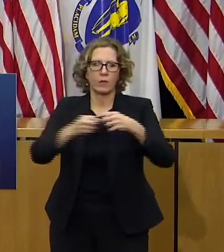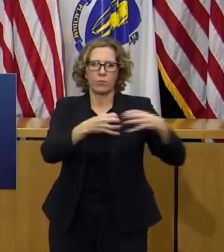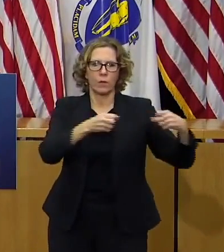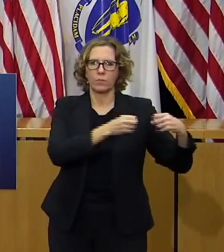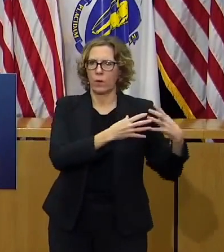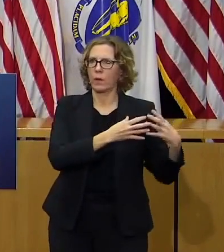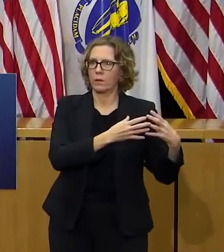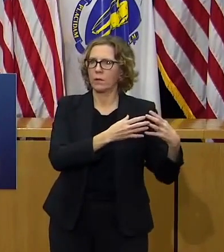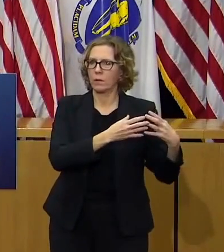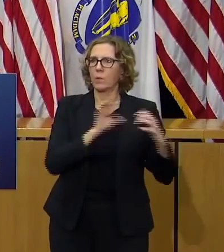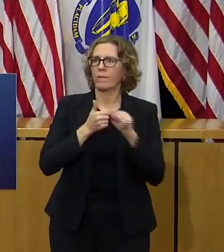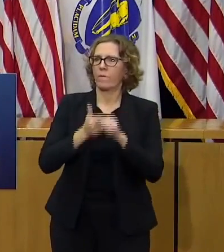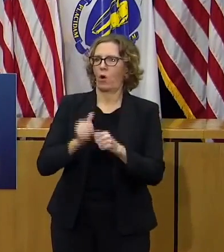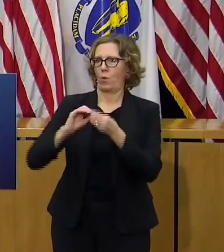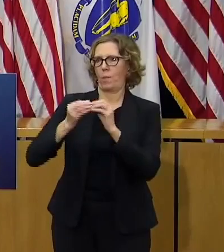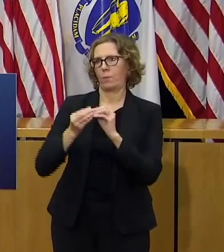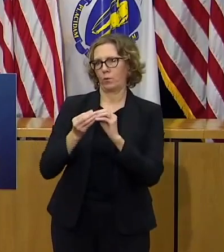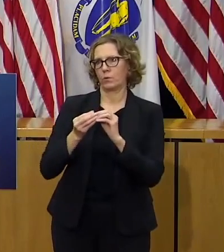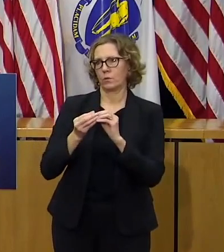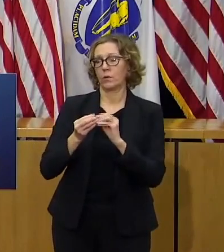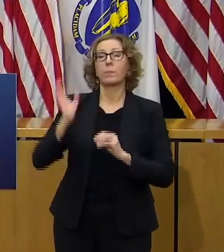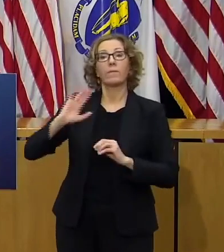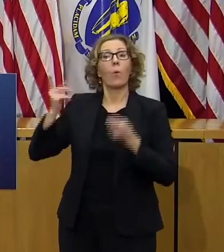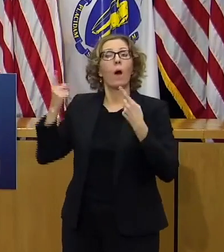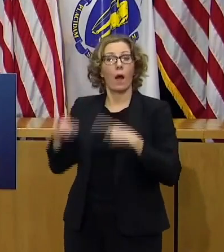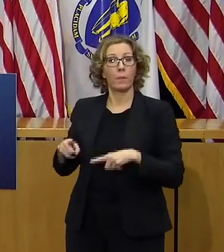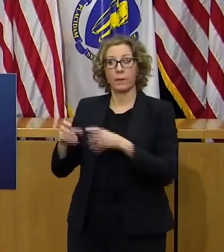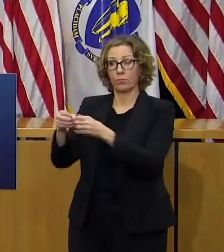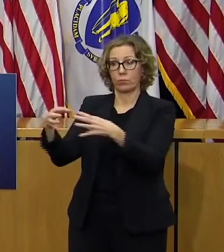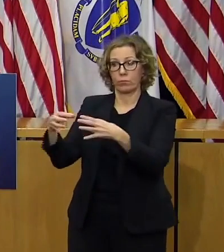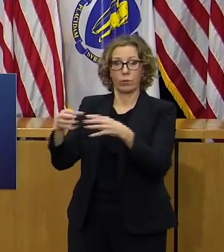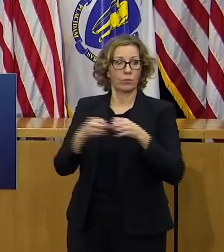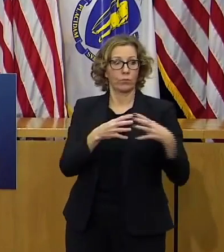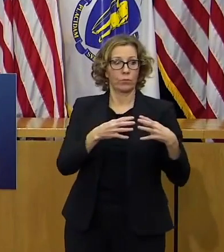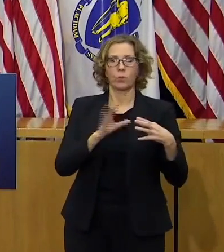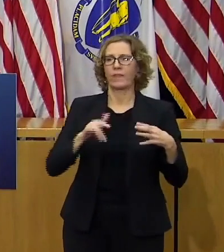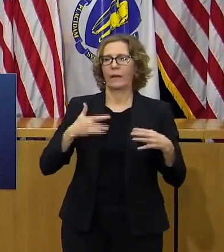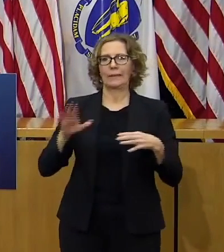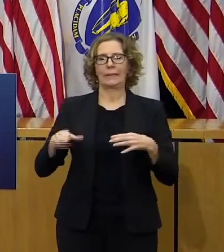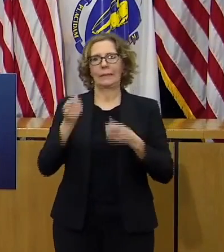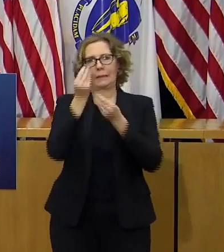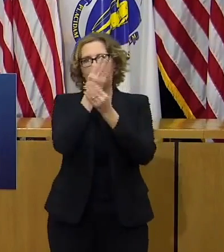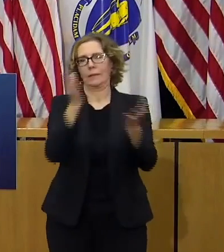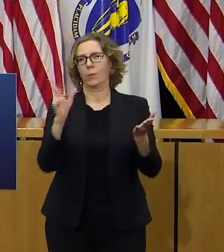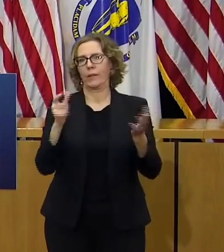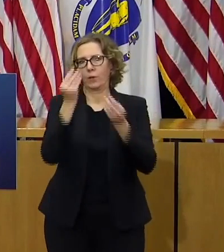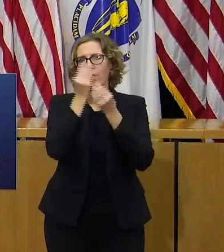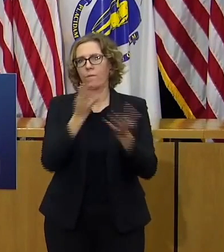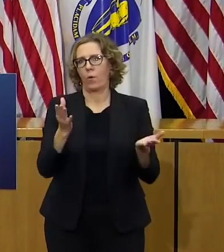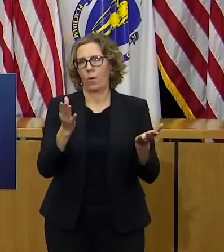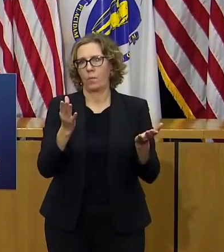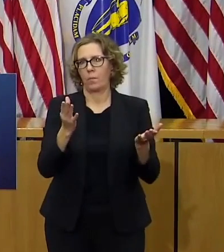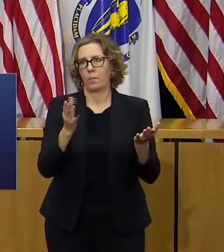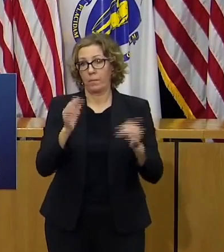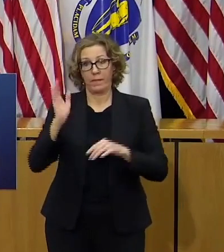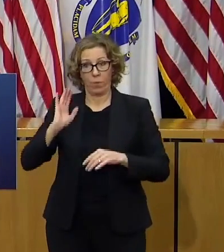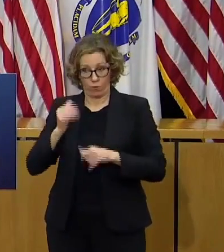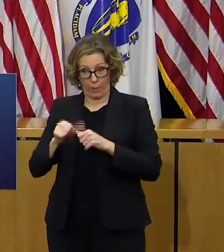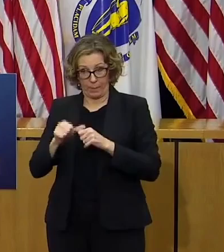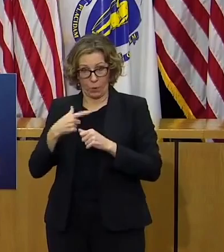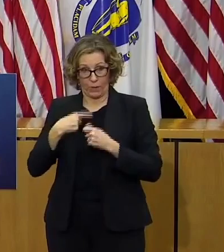presented when we had particular uh incidences that we thought we should share with the public um and based on those conversations